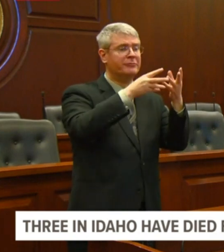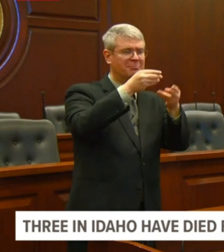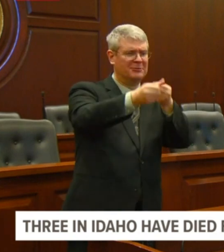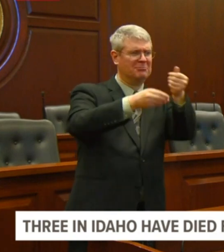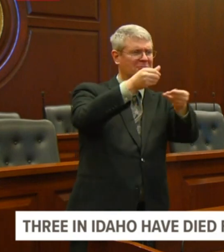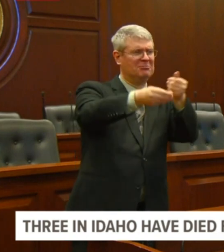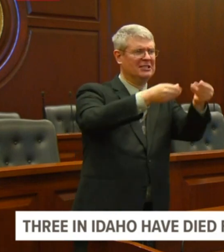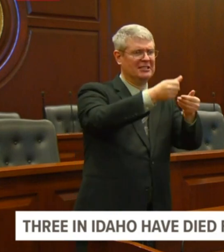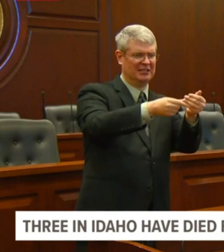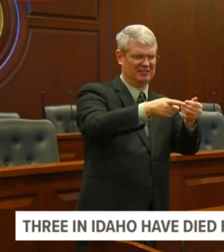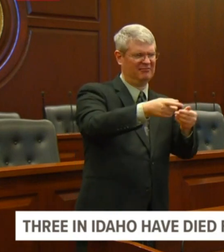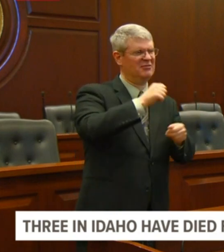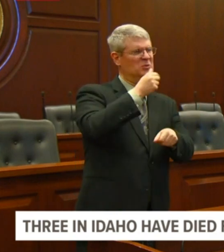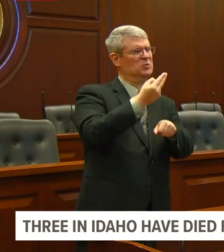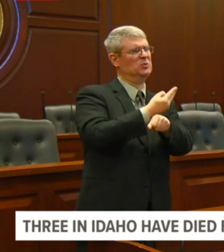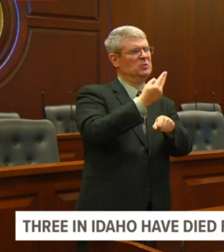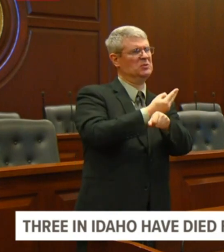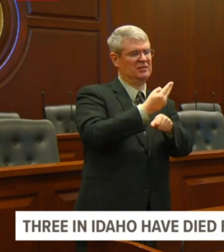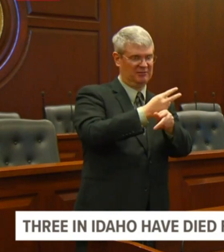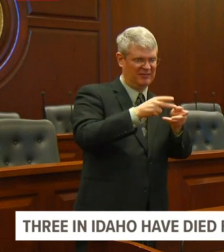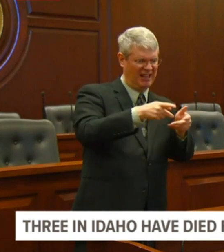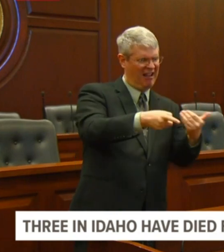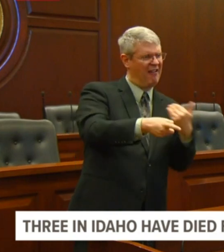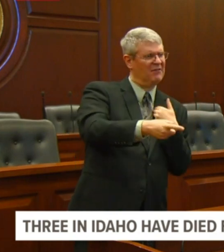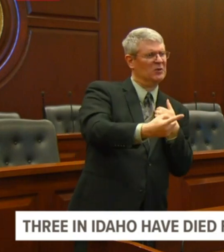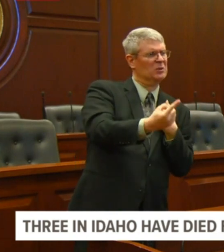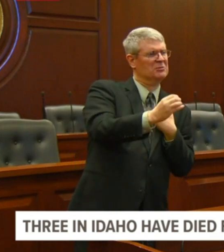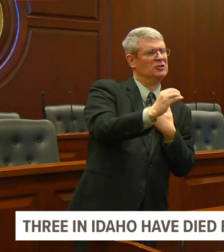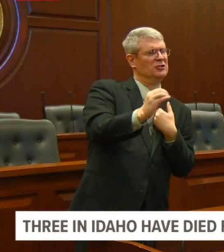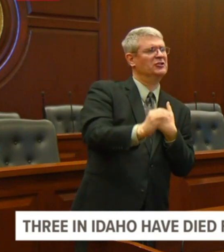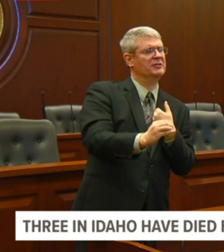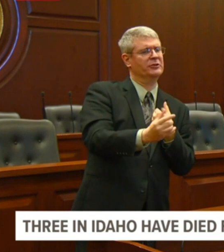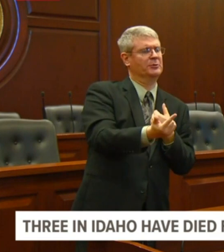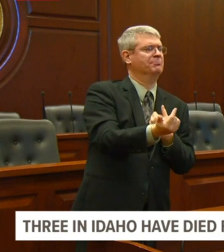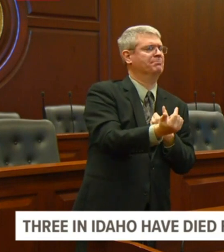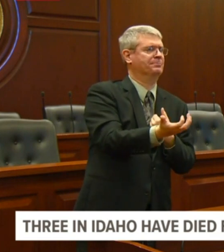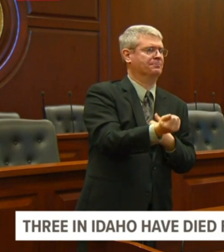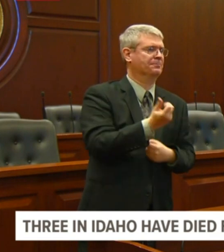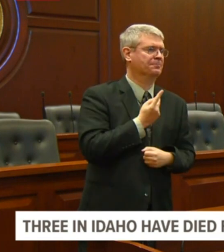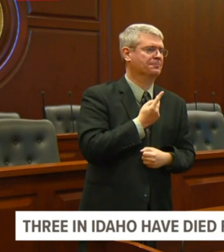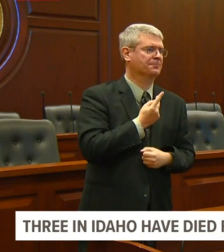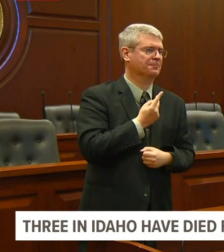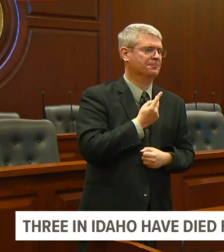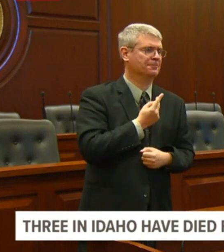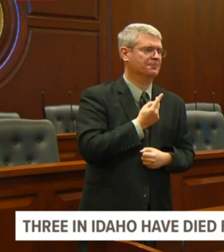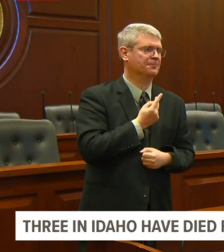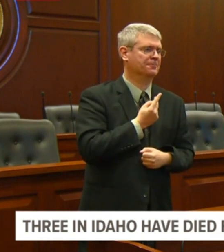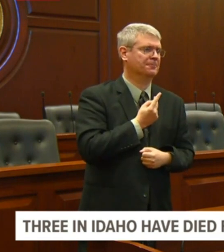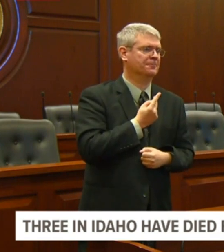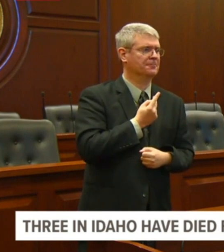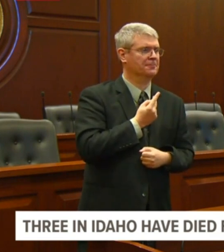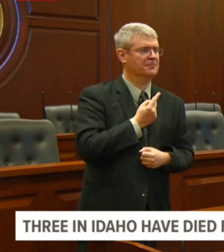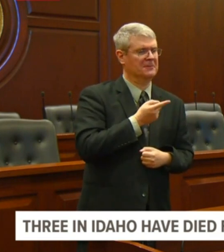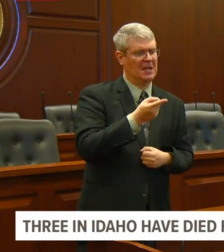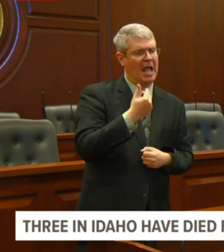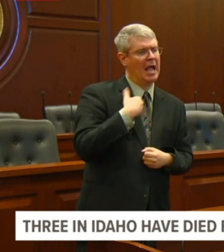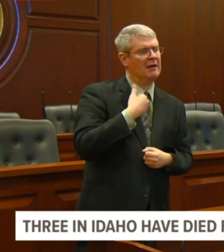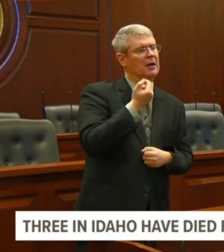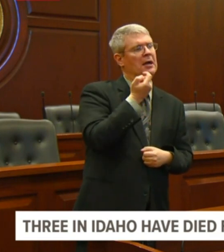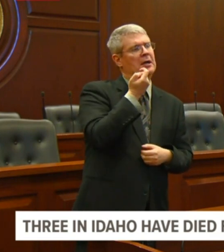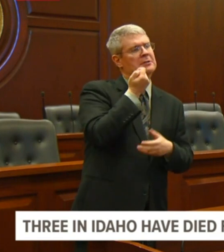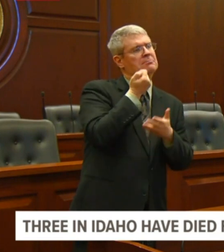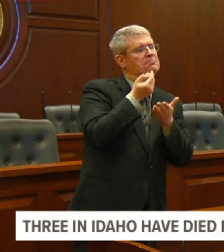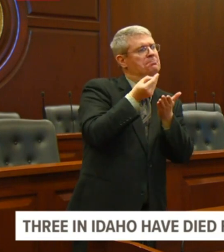into the formula this time was because of the fact that they were, uh, there's some savings as a result of their, uh,